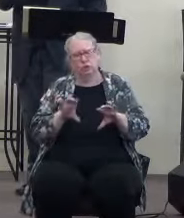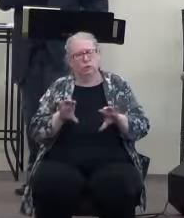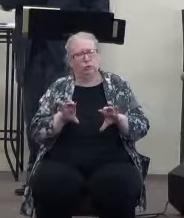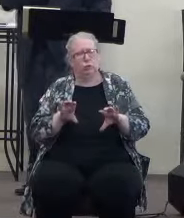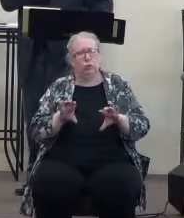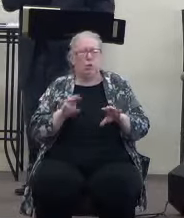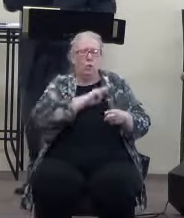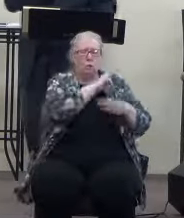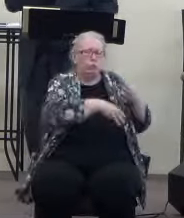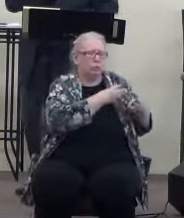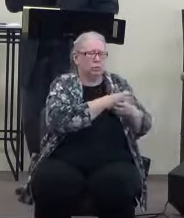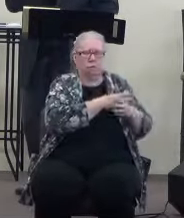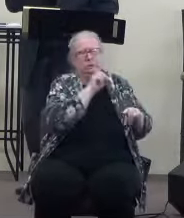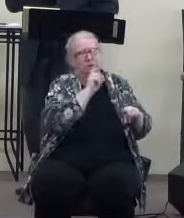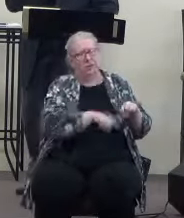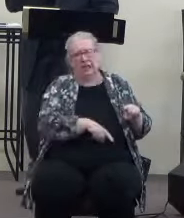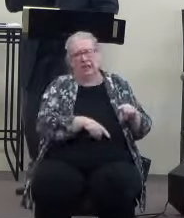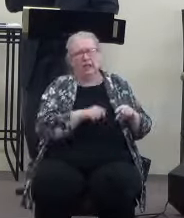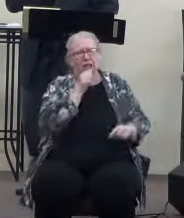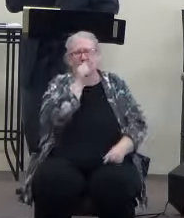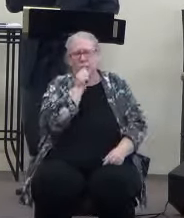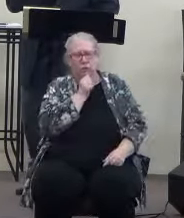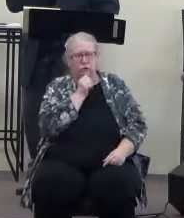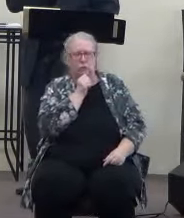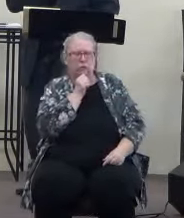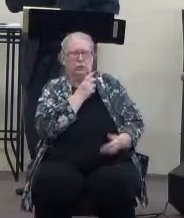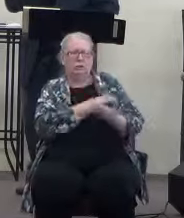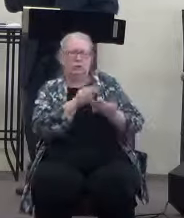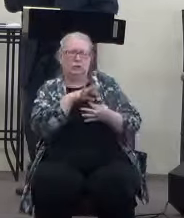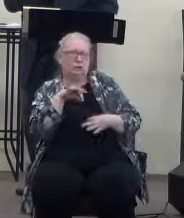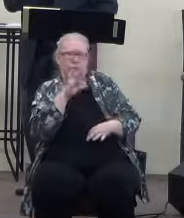Jesus says in verse 17. The world can't handle it.